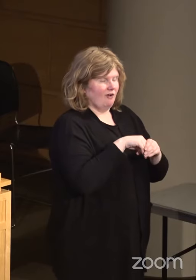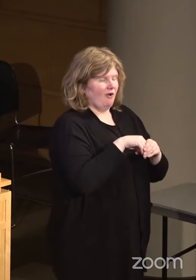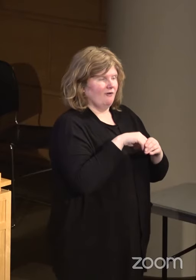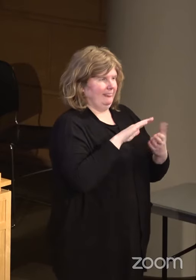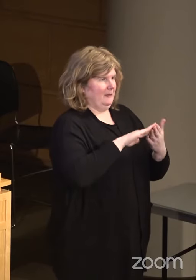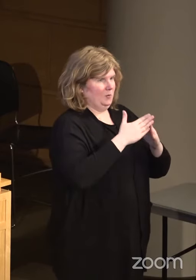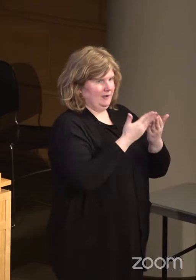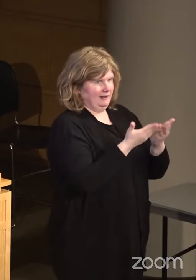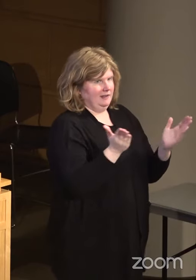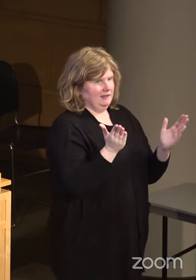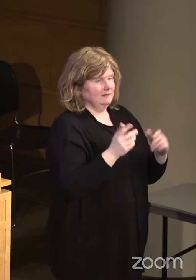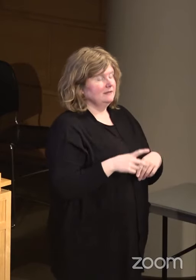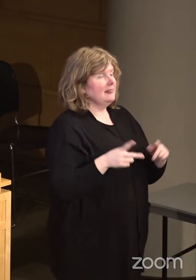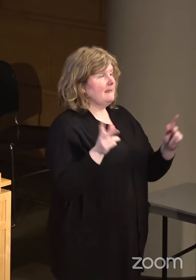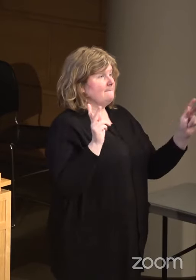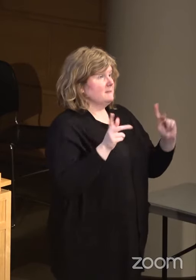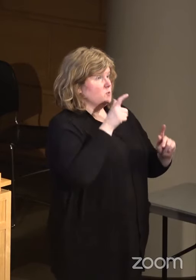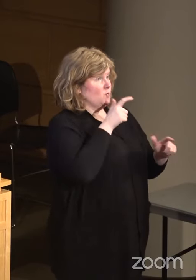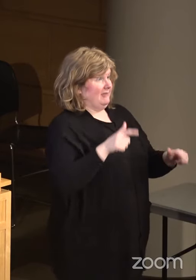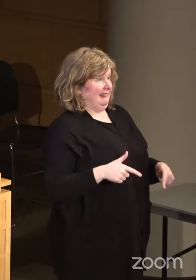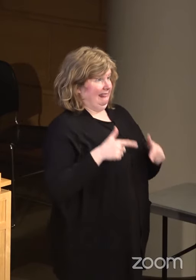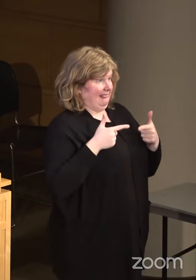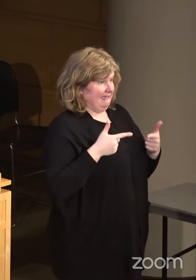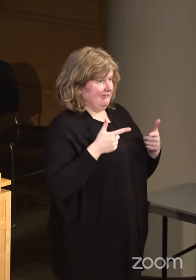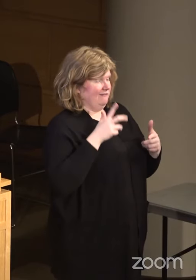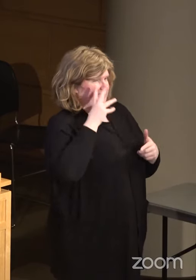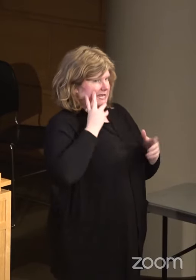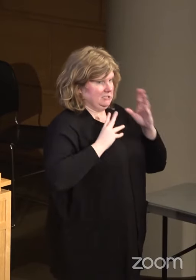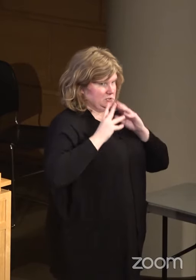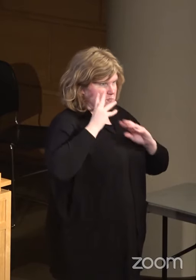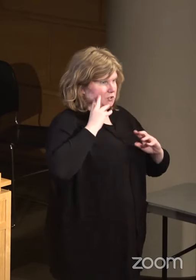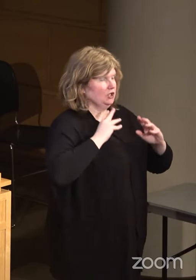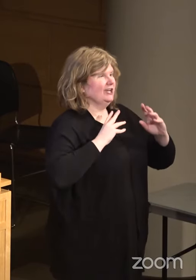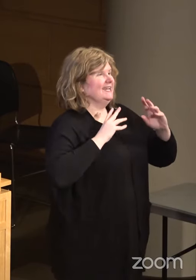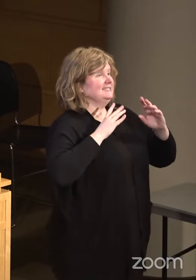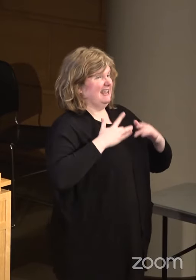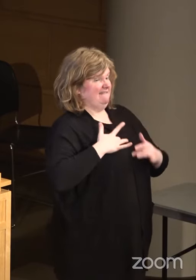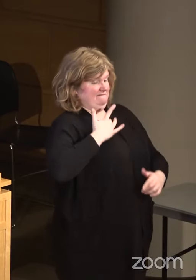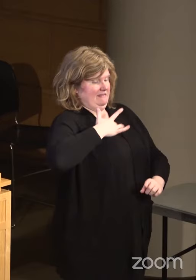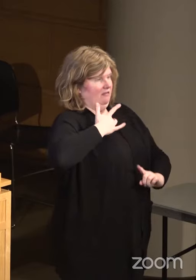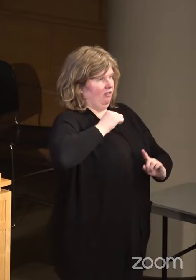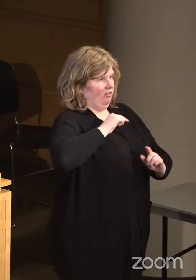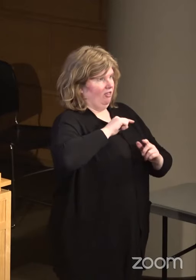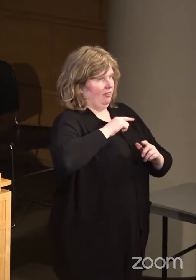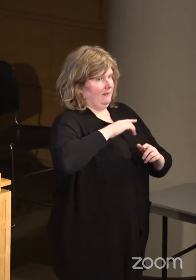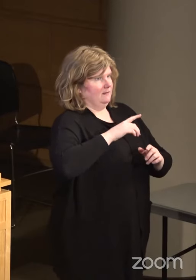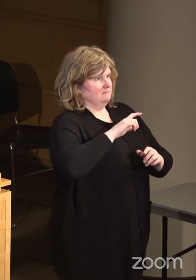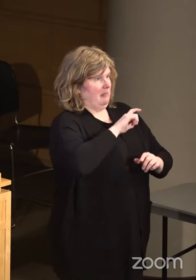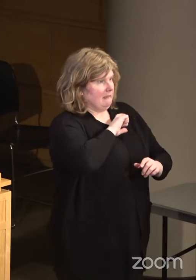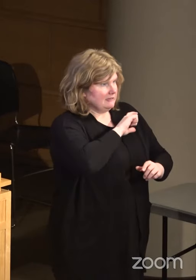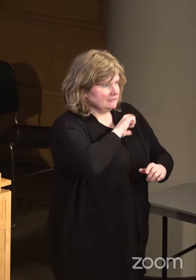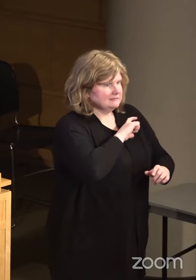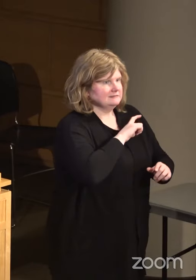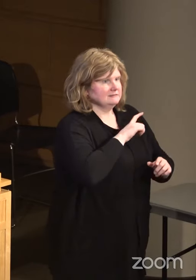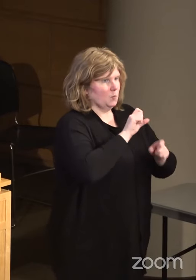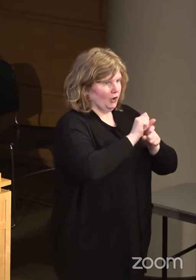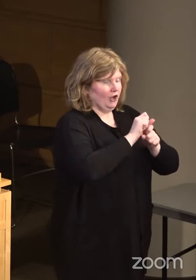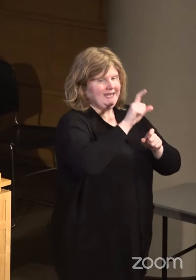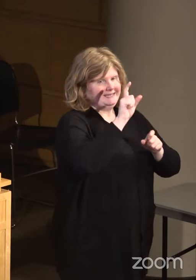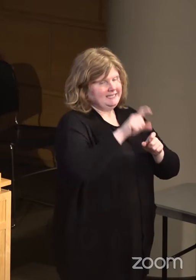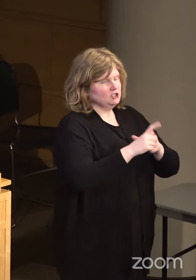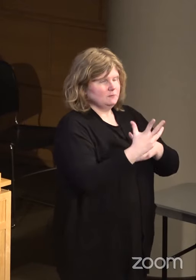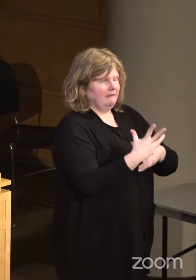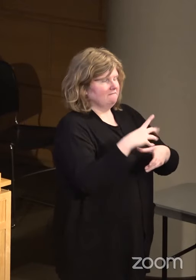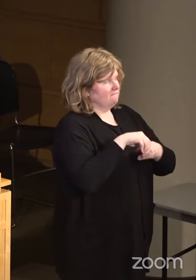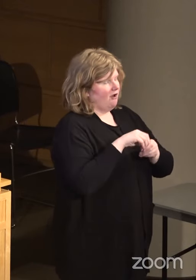community. The people who live and experience and feel policing have to be in